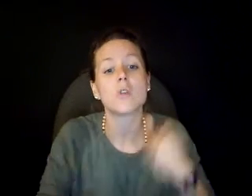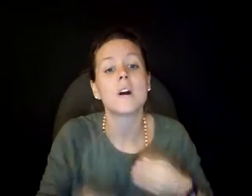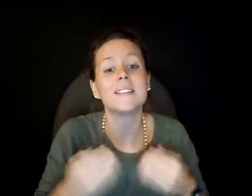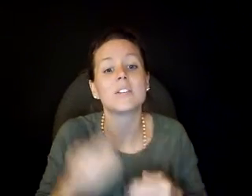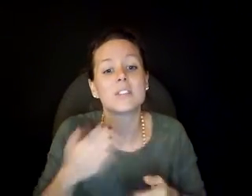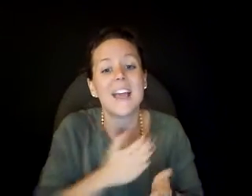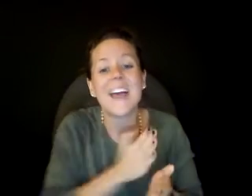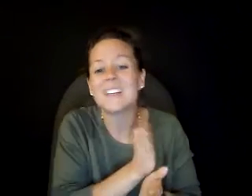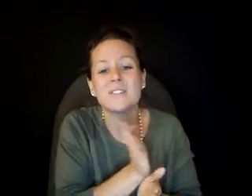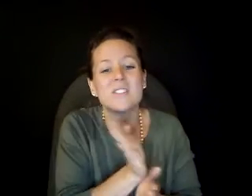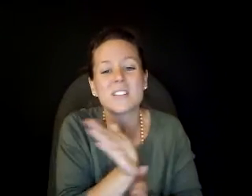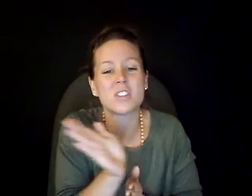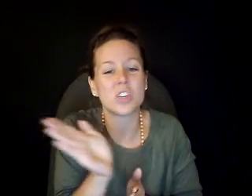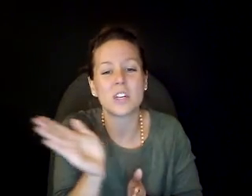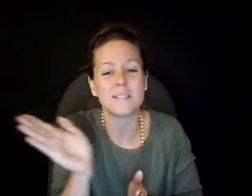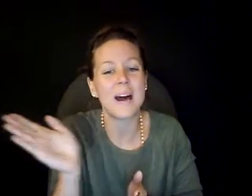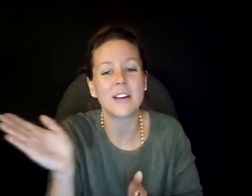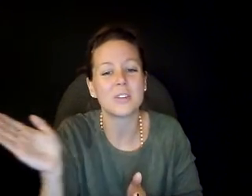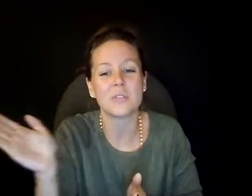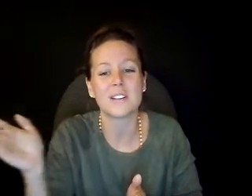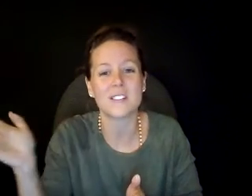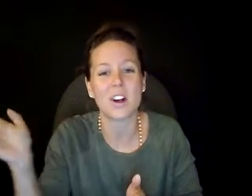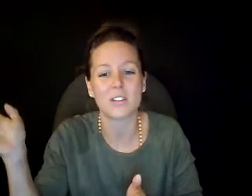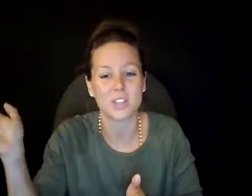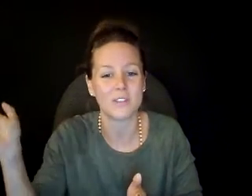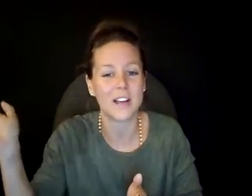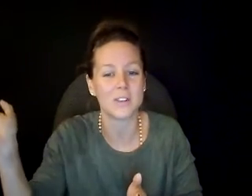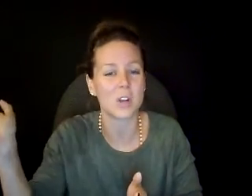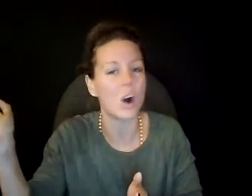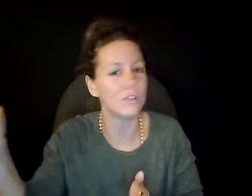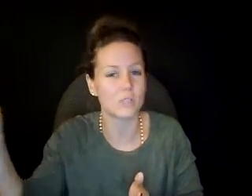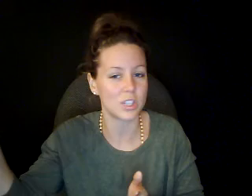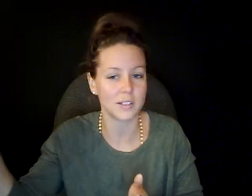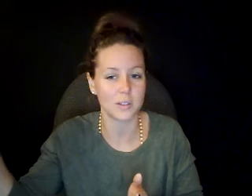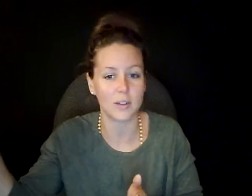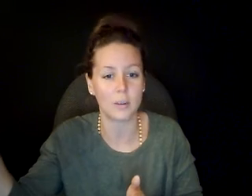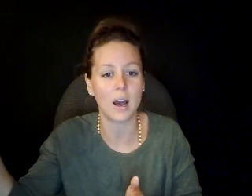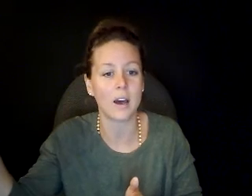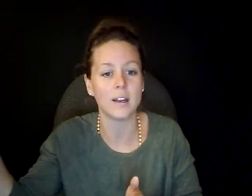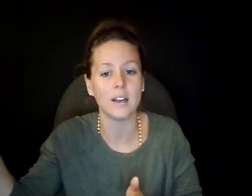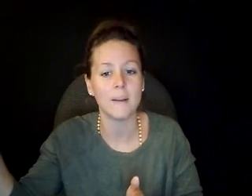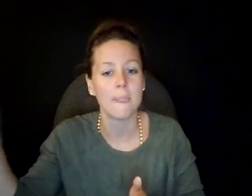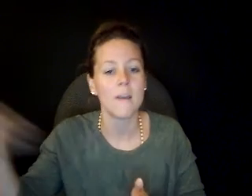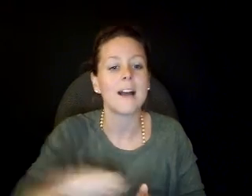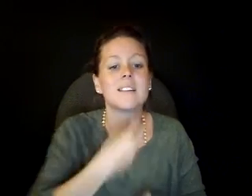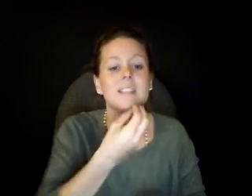drawing near to the end of senseless journeys, mad careers, and artificial values, all of which take us away from God. I accept